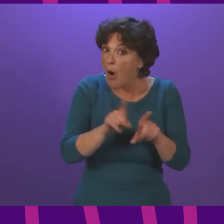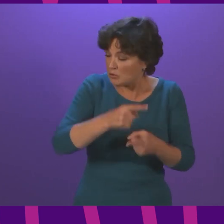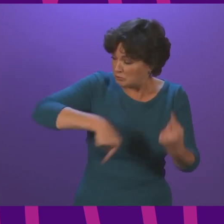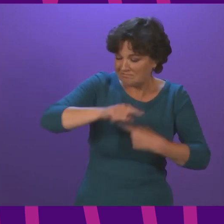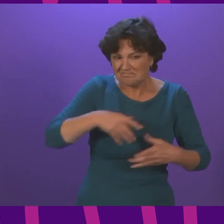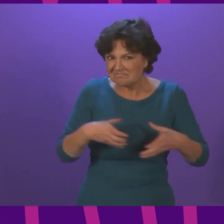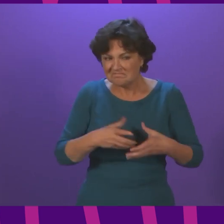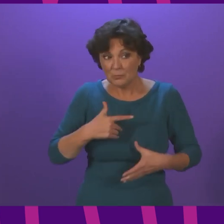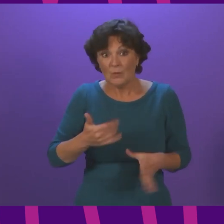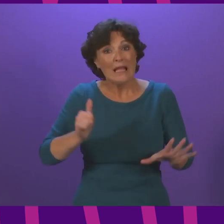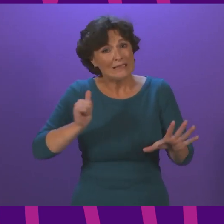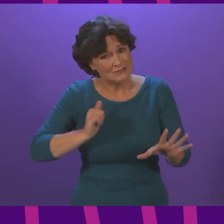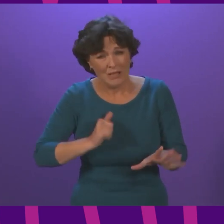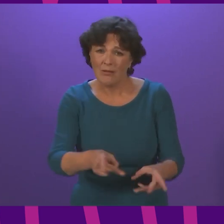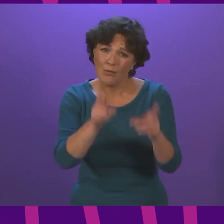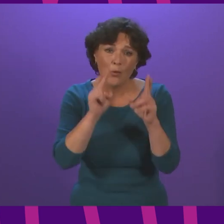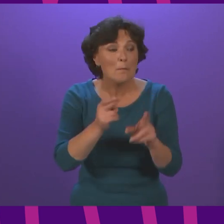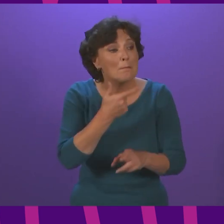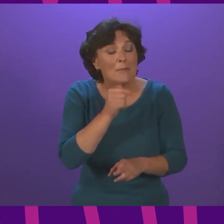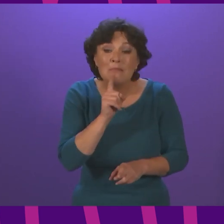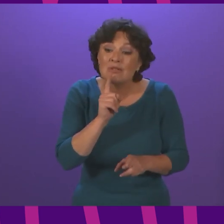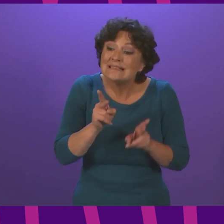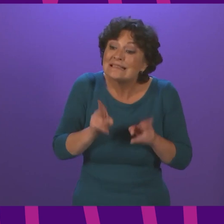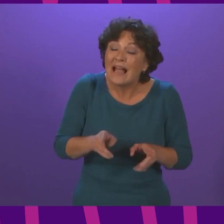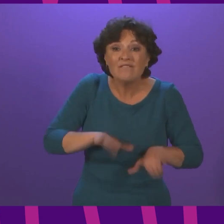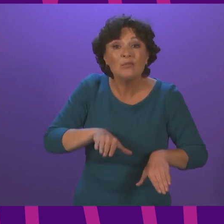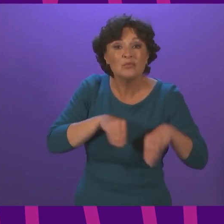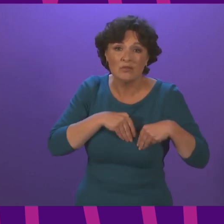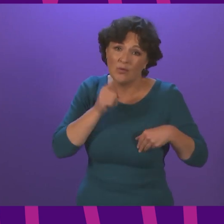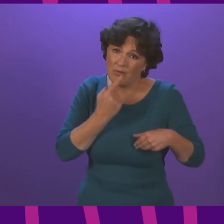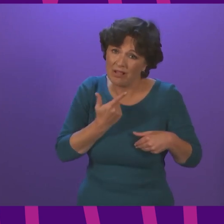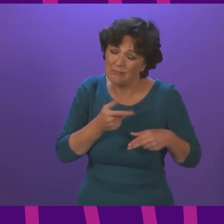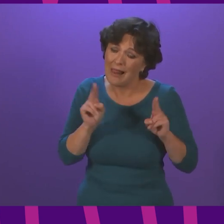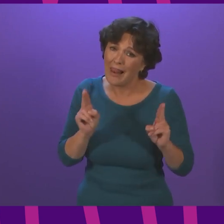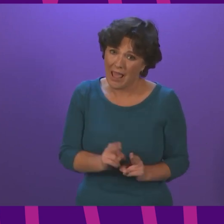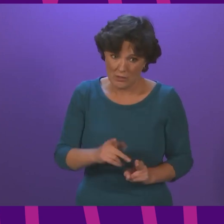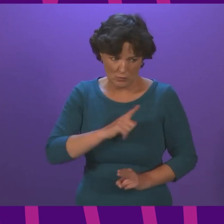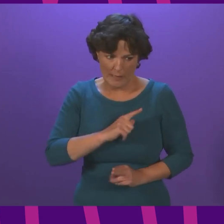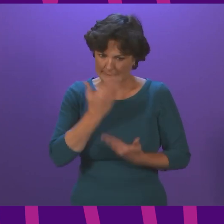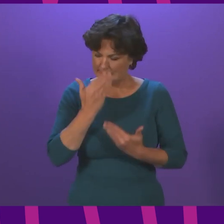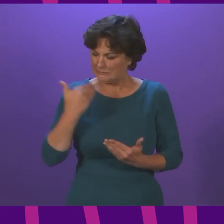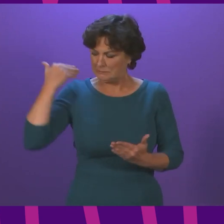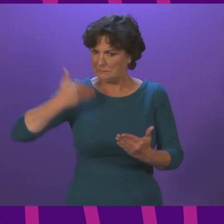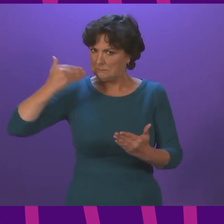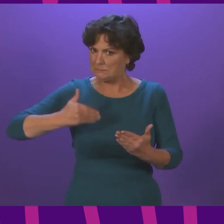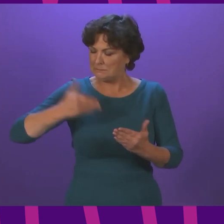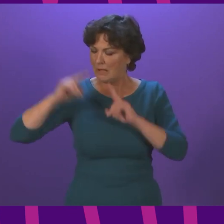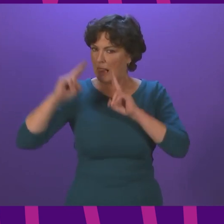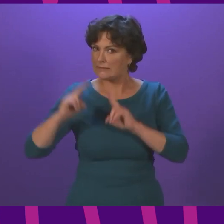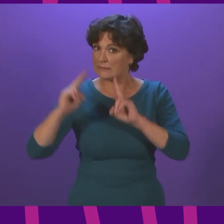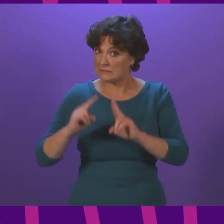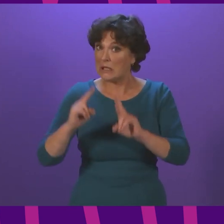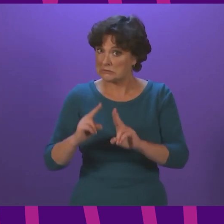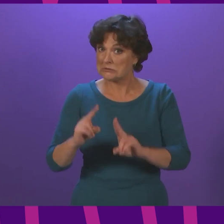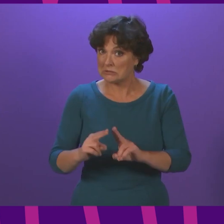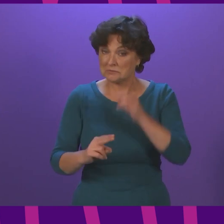hope that the number of people dying from COVID will reduce as well, given the reduction in cases over recent weeks. All of